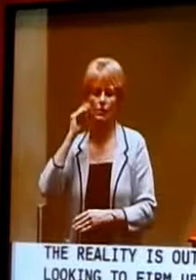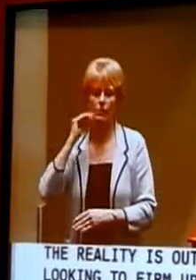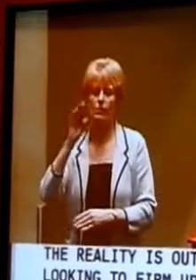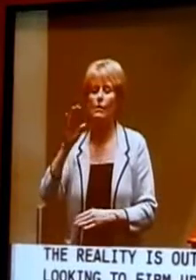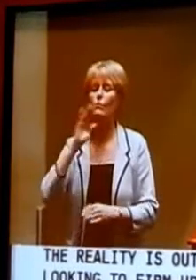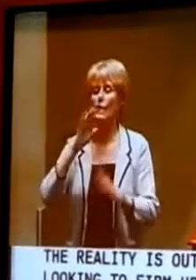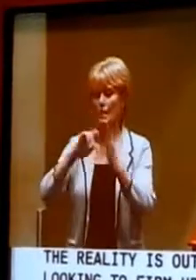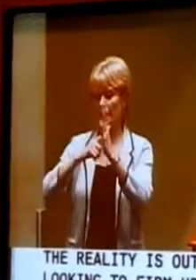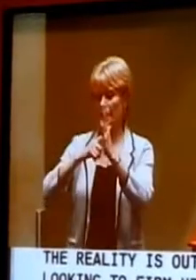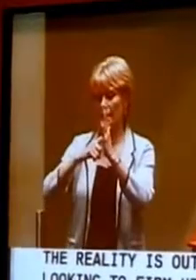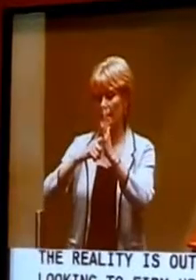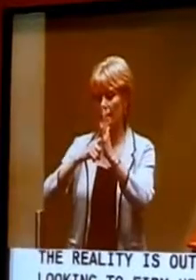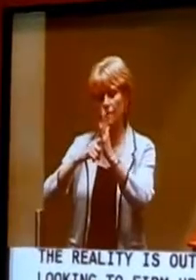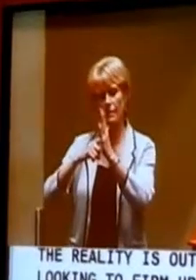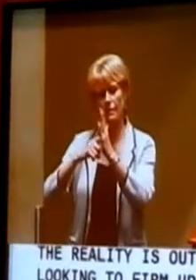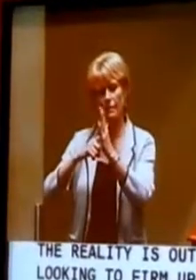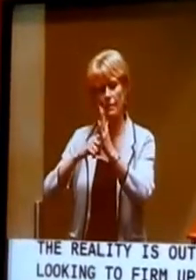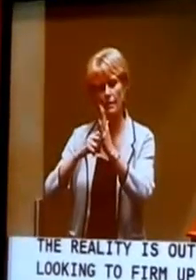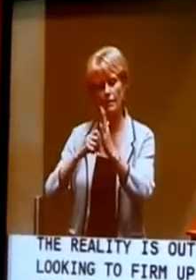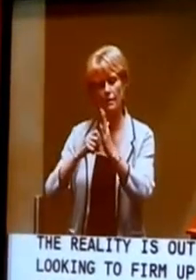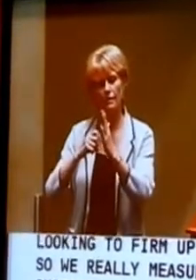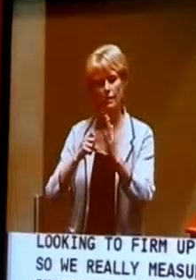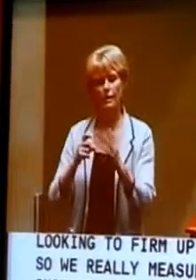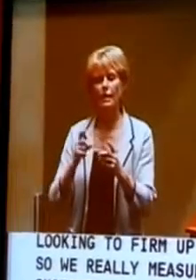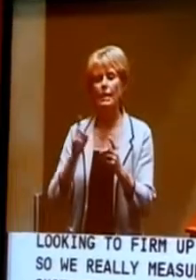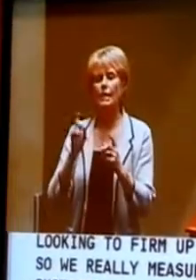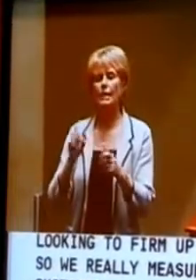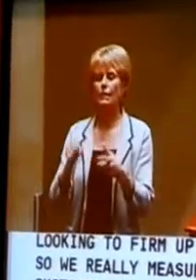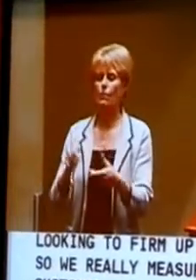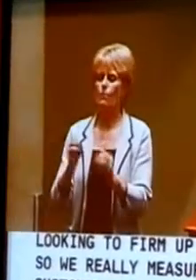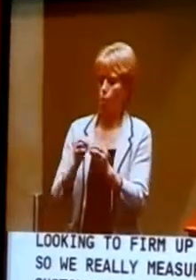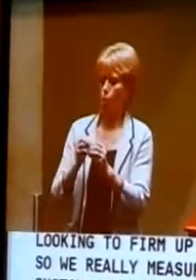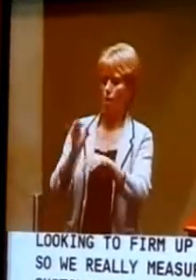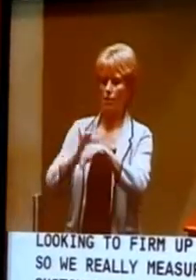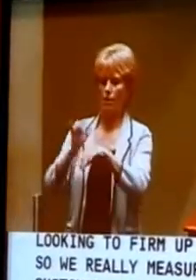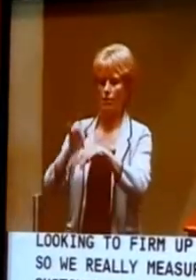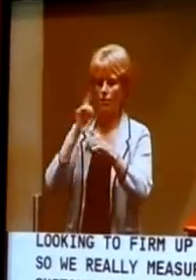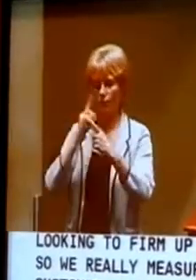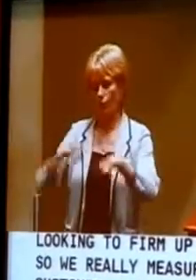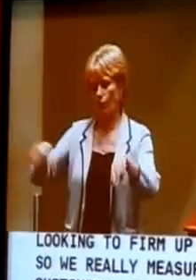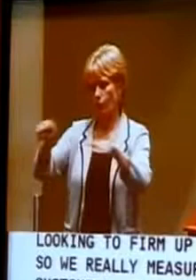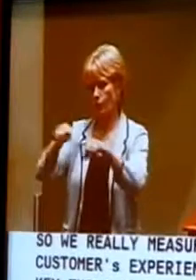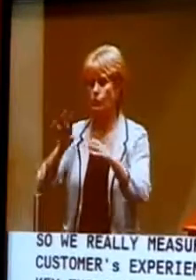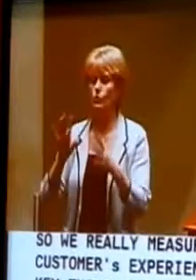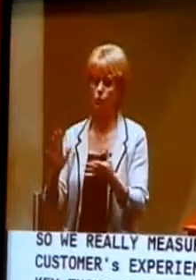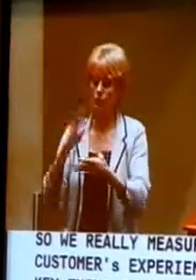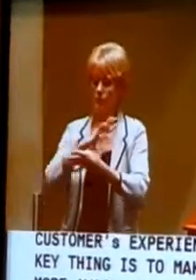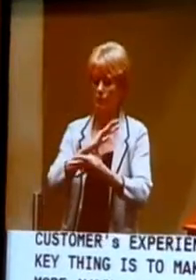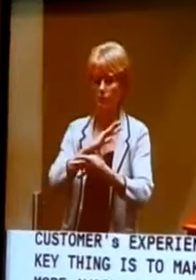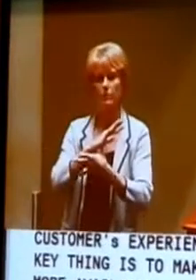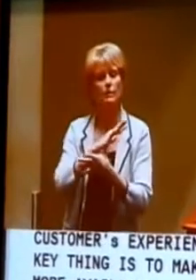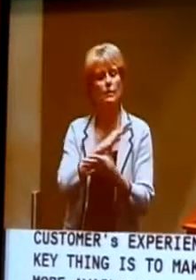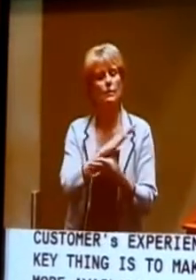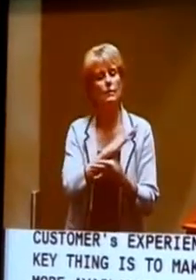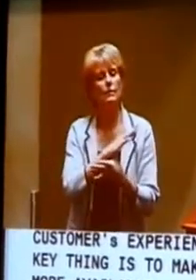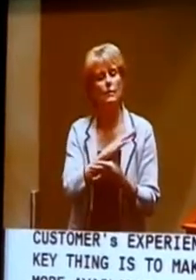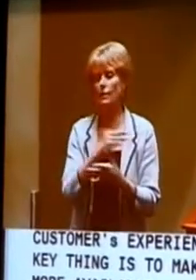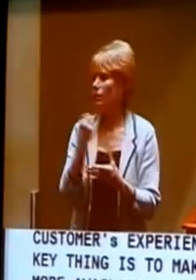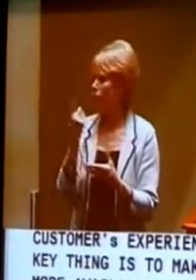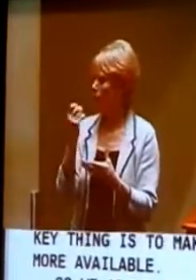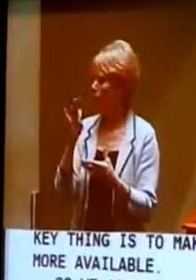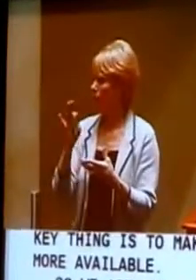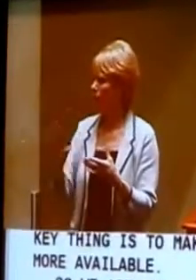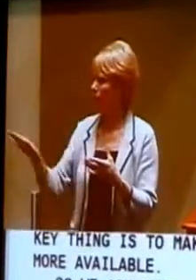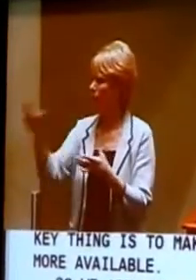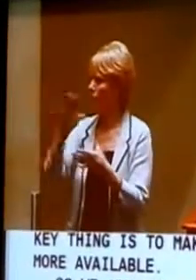is to make these devices more available. So a number of things we're doing. Number one, one of the comments, which